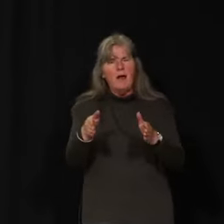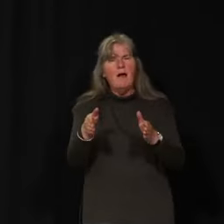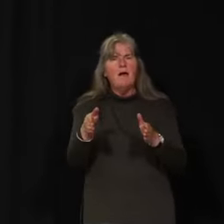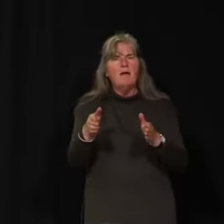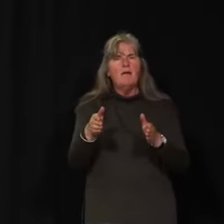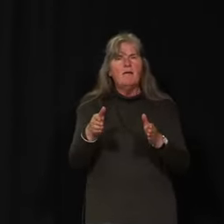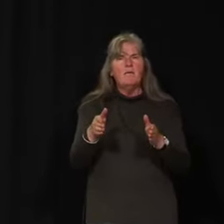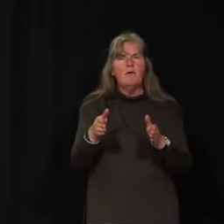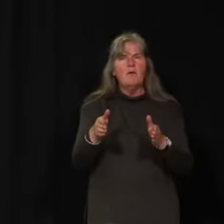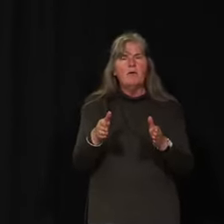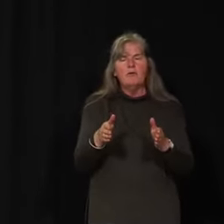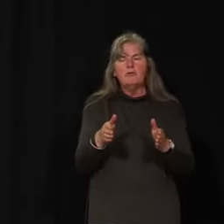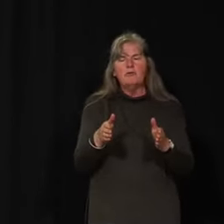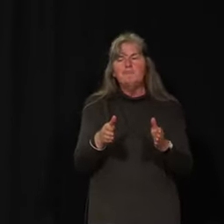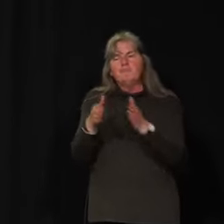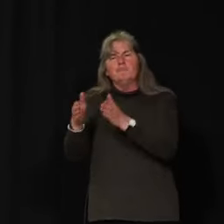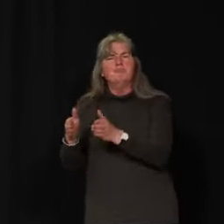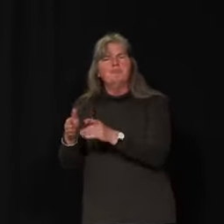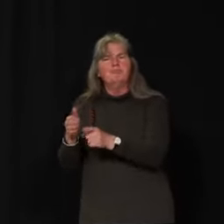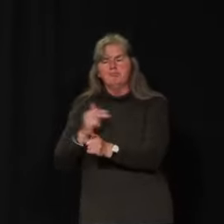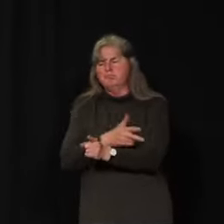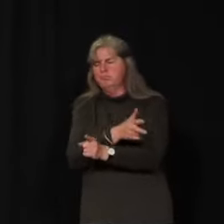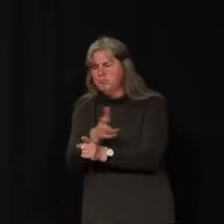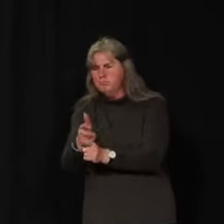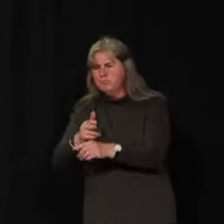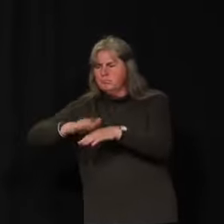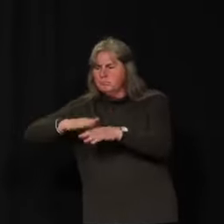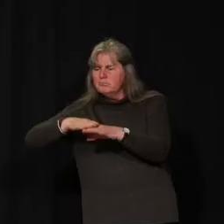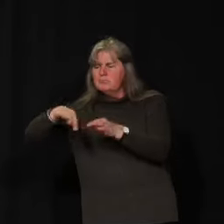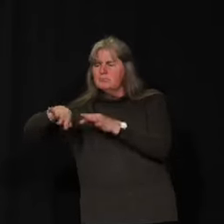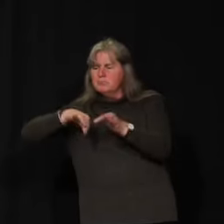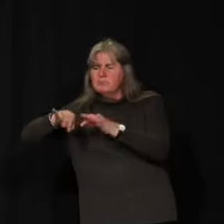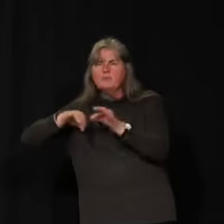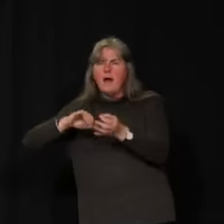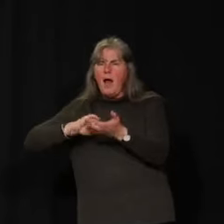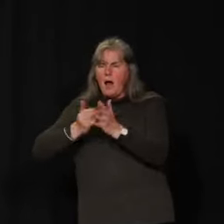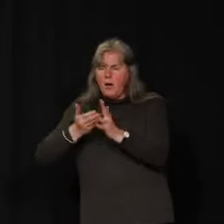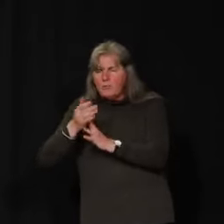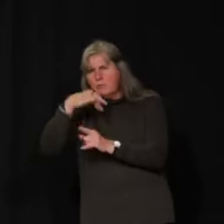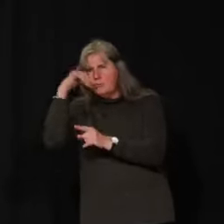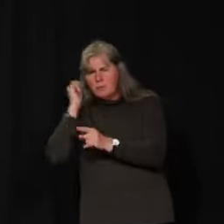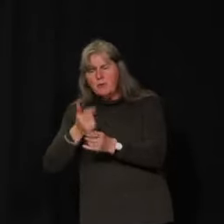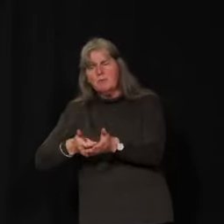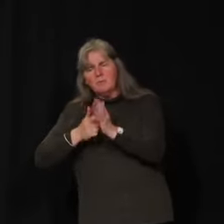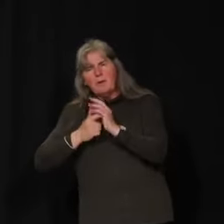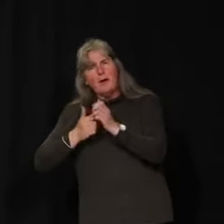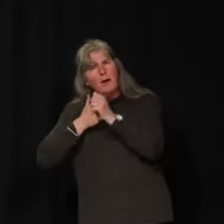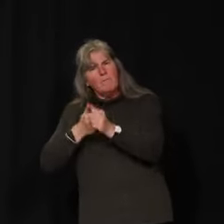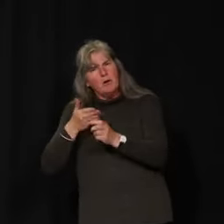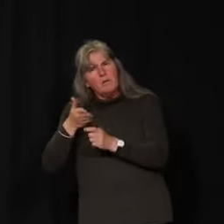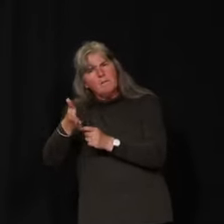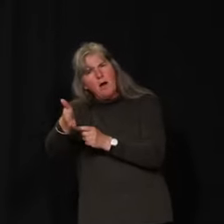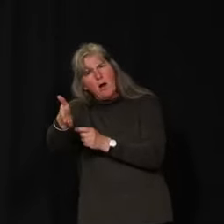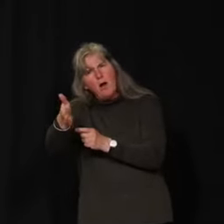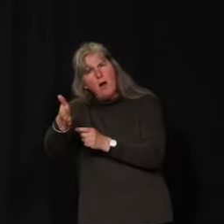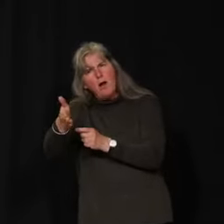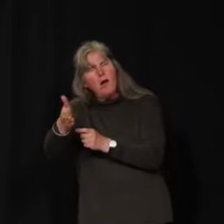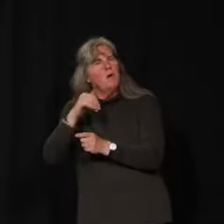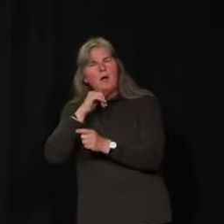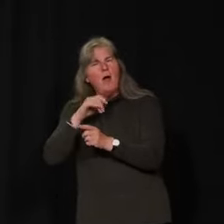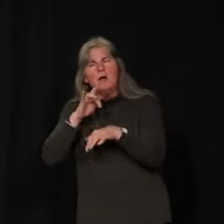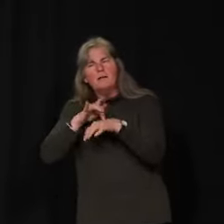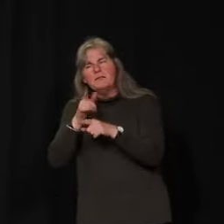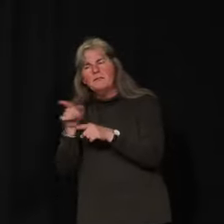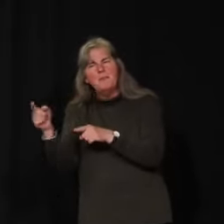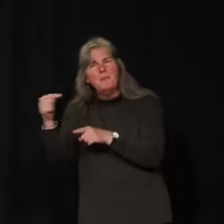of Whitehorse to ensure travelers in transit through Yukon understand their mandated route through the territory